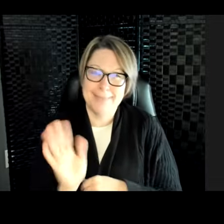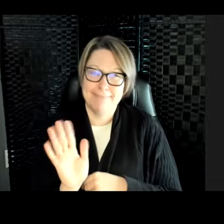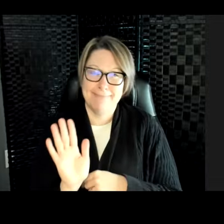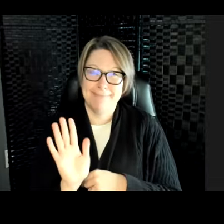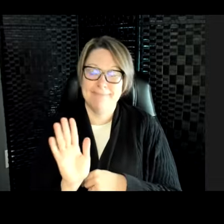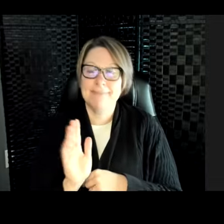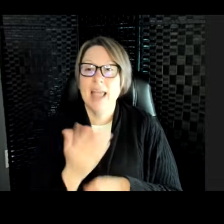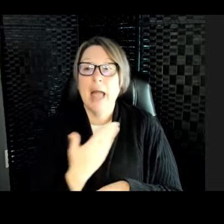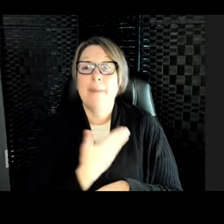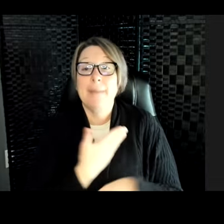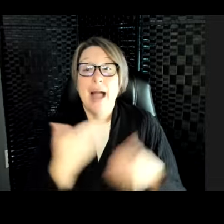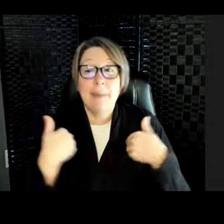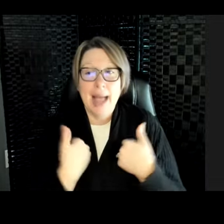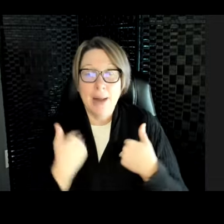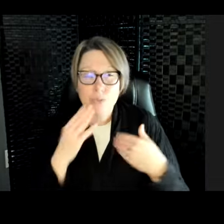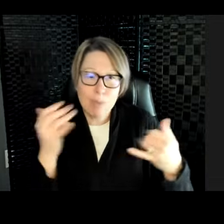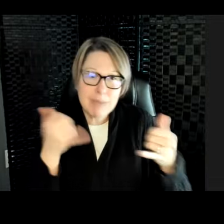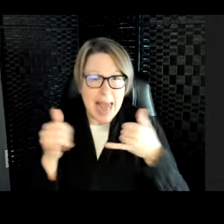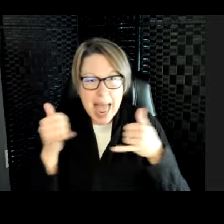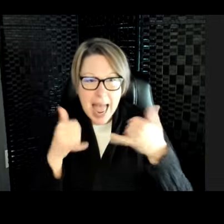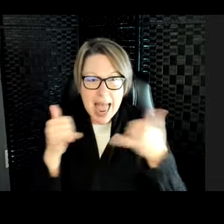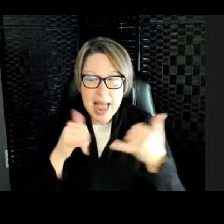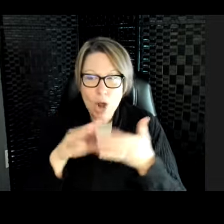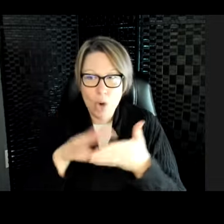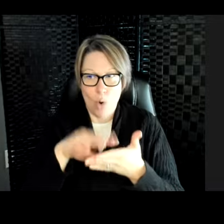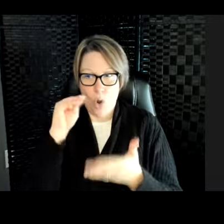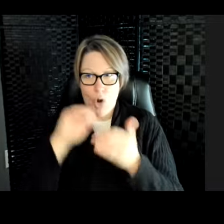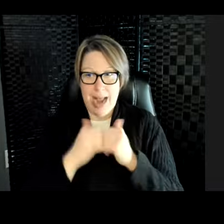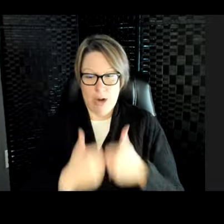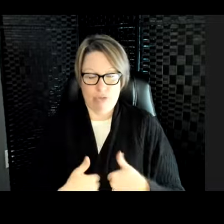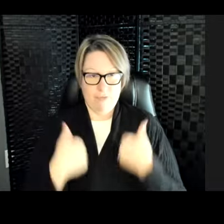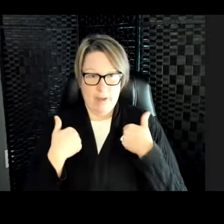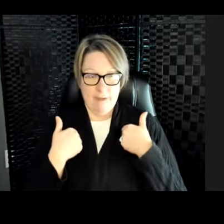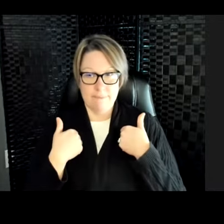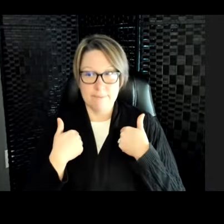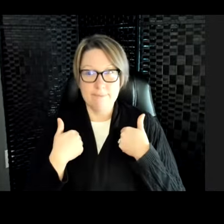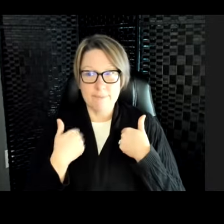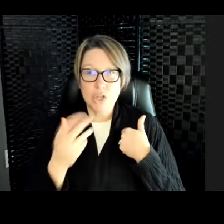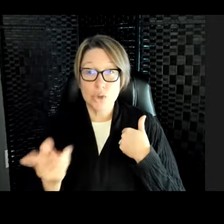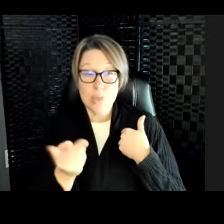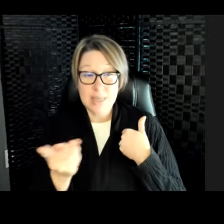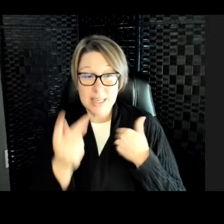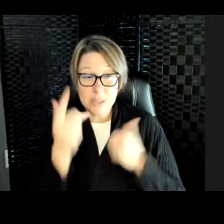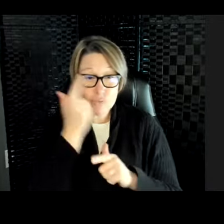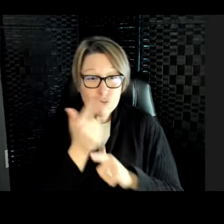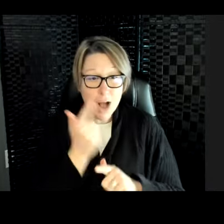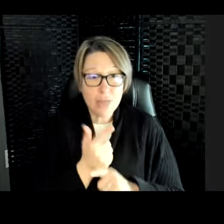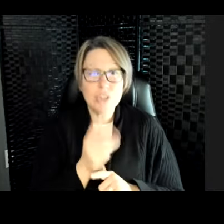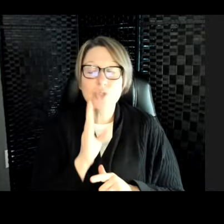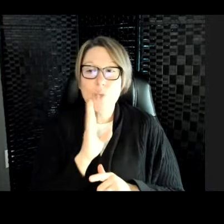will play to learn how to survive. So these baby brothers will fight with each other, but they're not trying